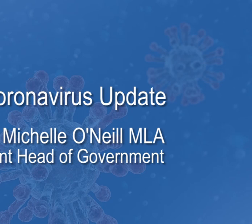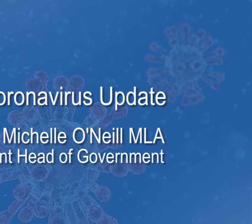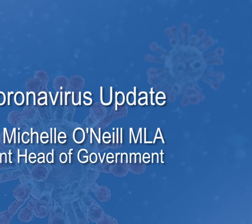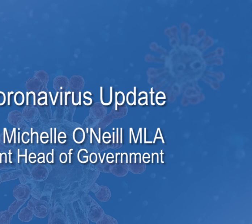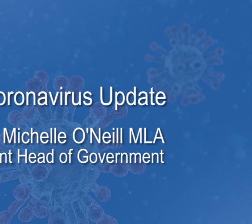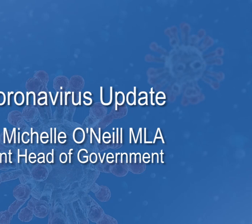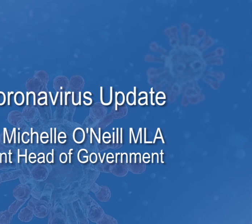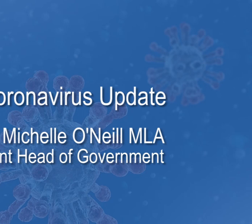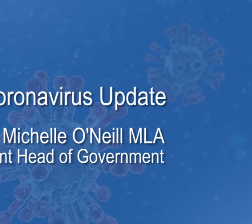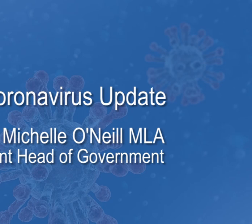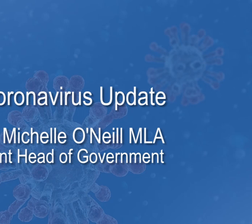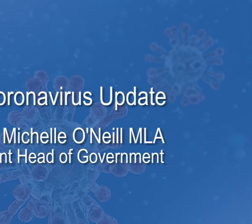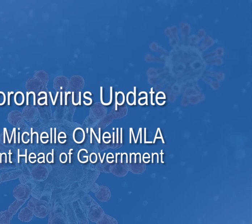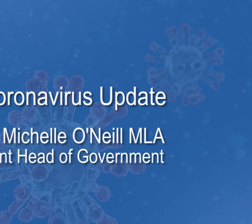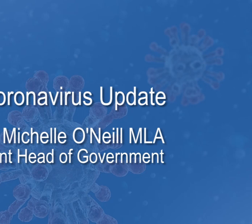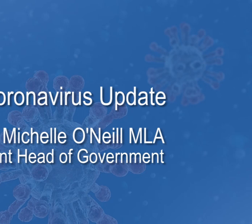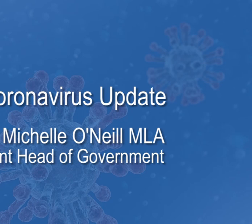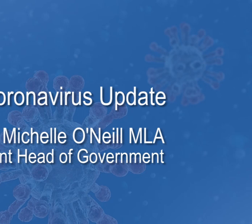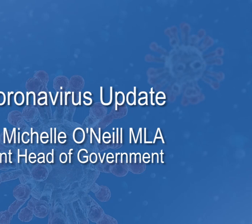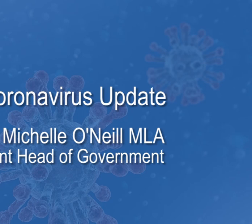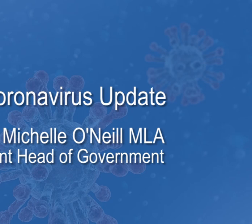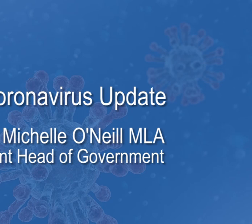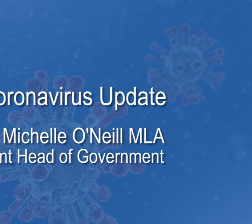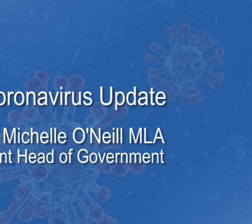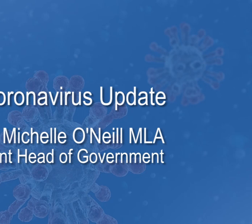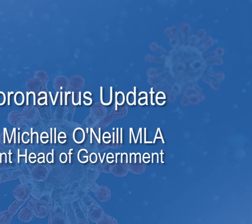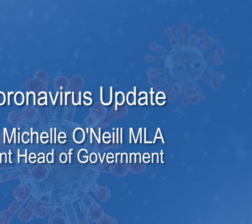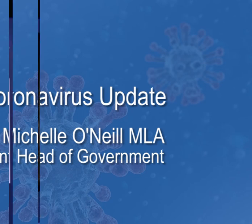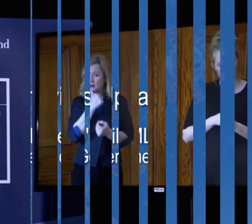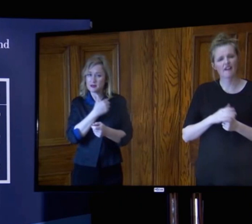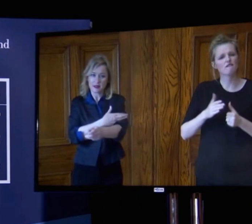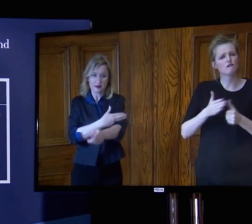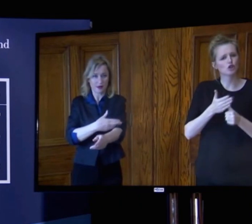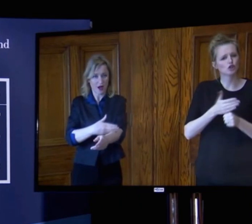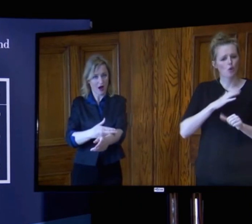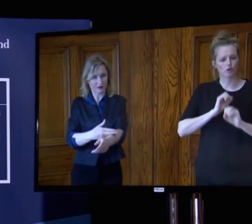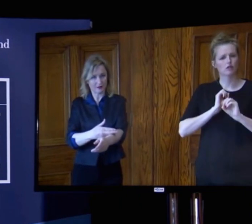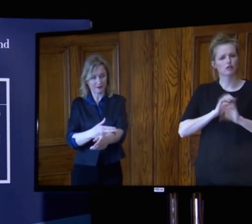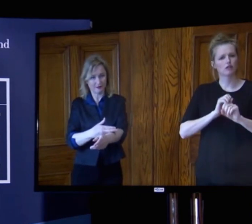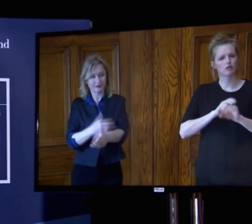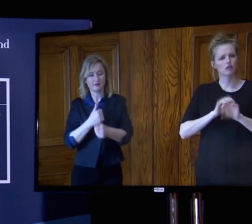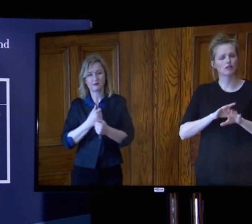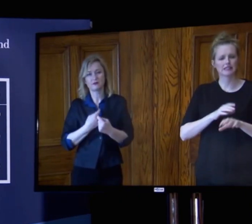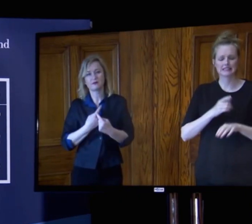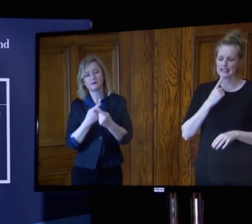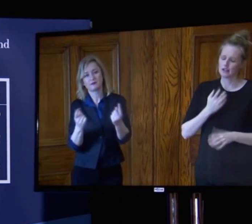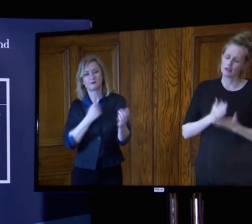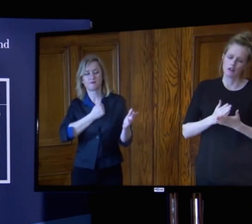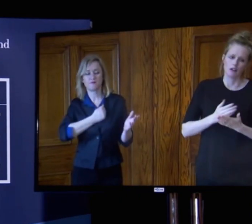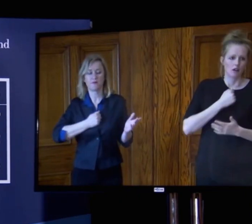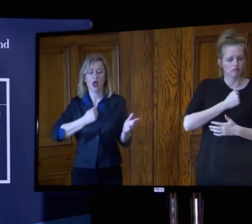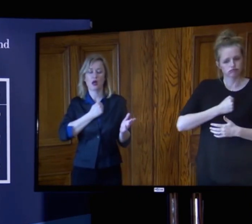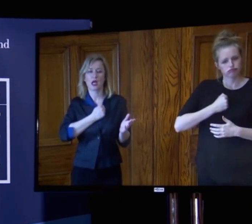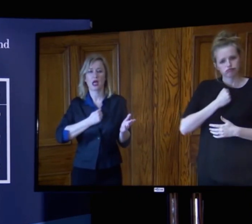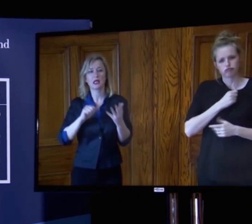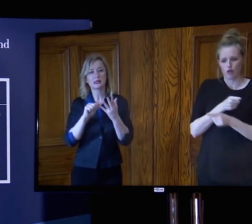Good afternoon. Let me, as I do every press conference, start by extending my sympathy to the loved ones of the